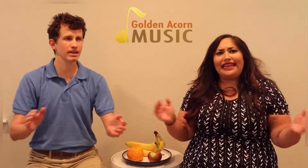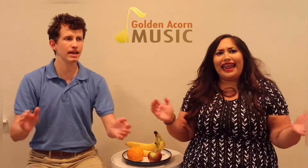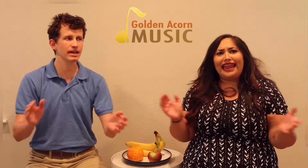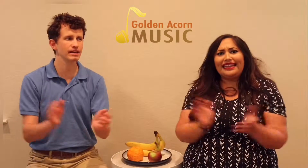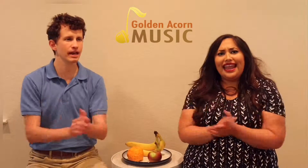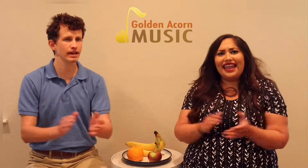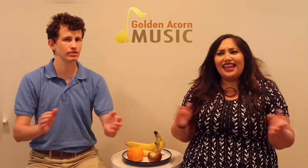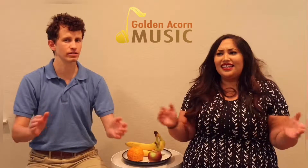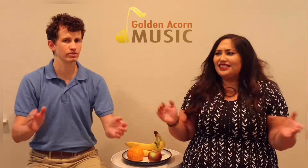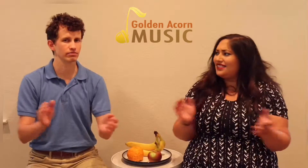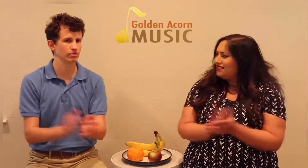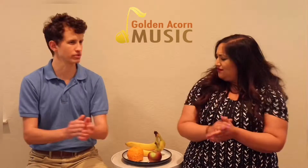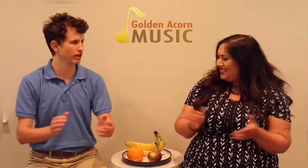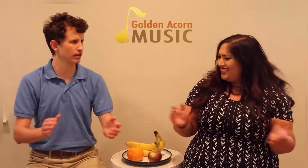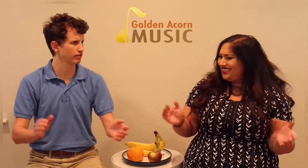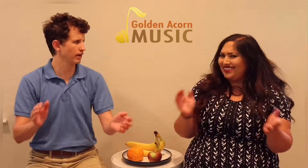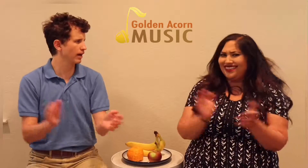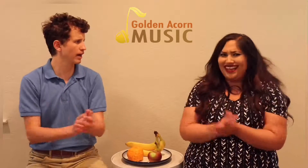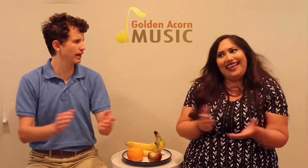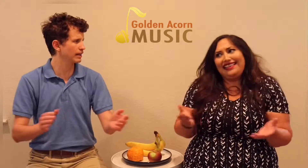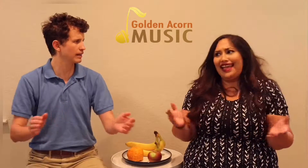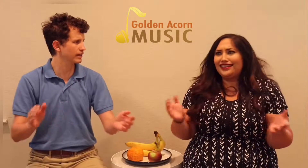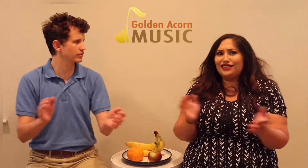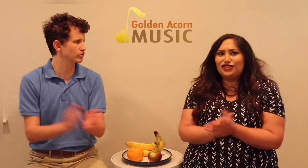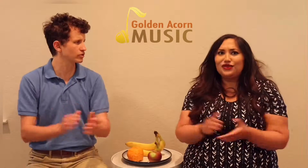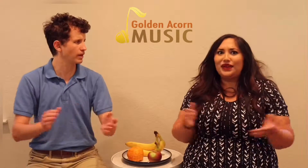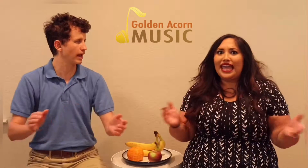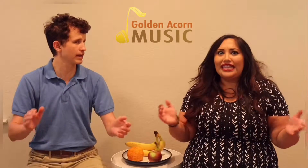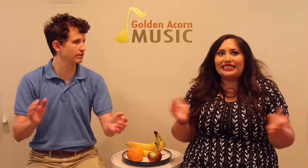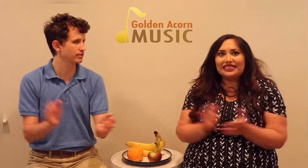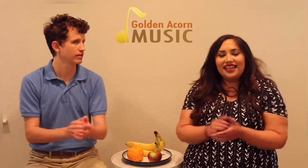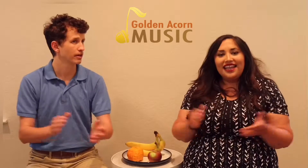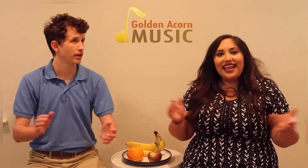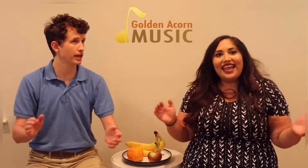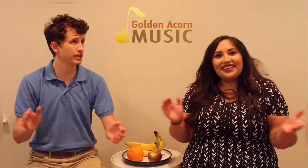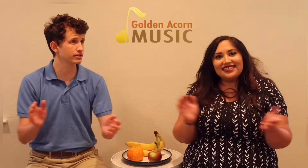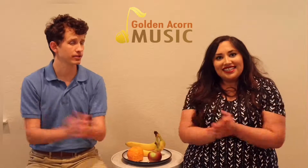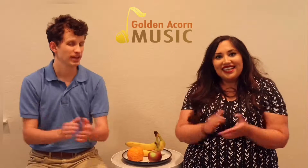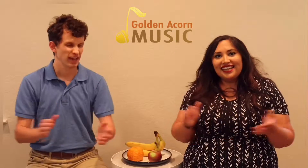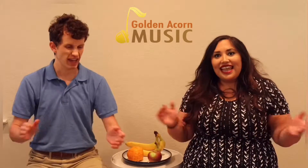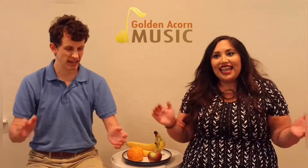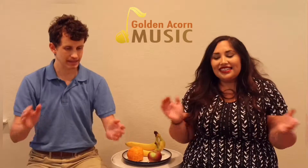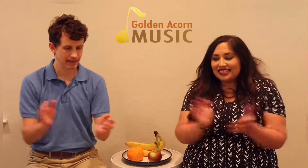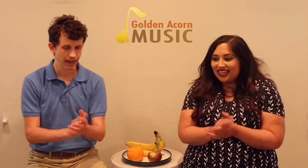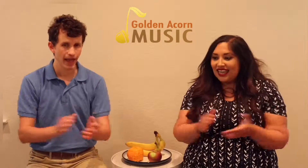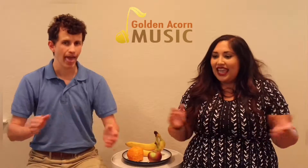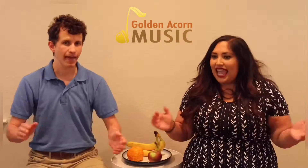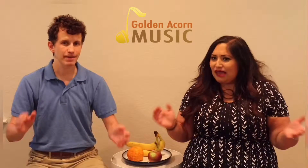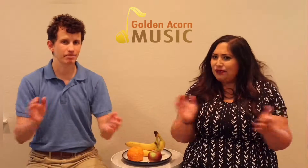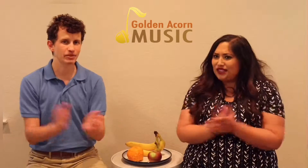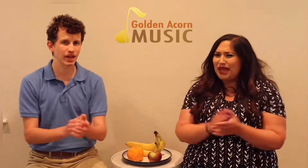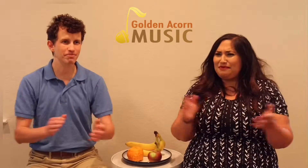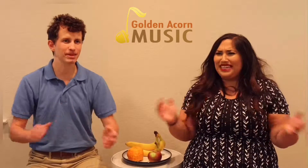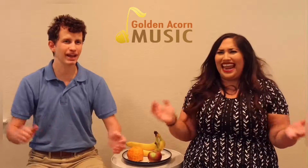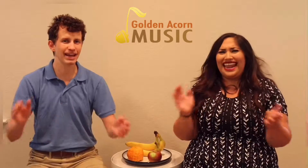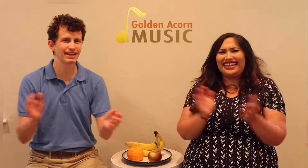banan-a-a-s What was that? I like to eat eight eight eight apples and bananas